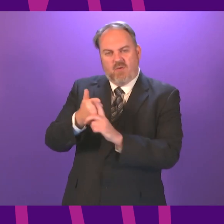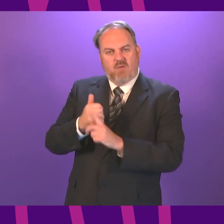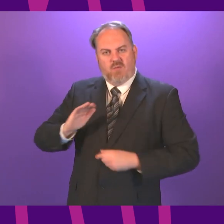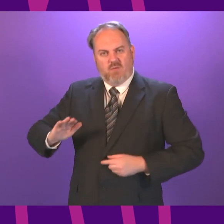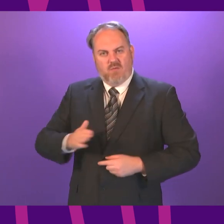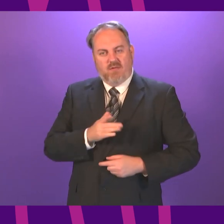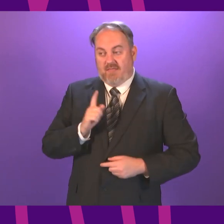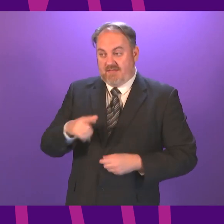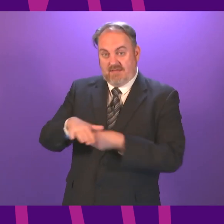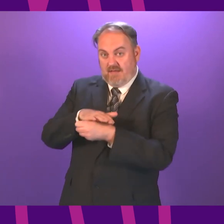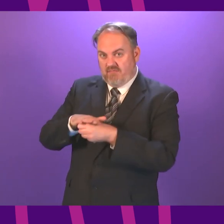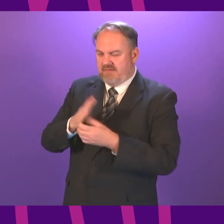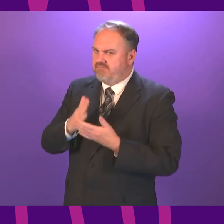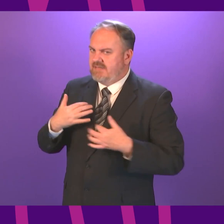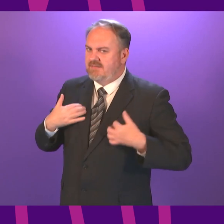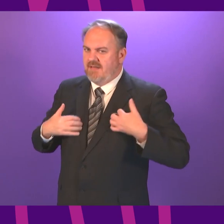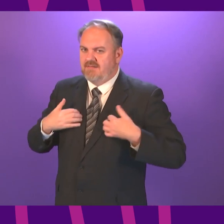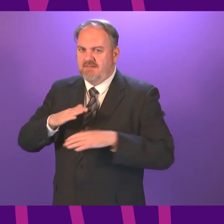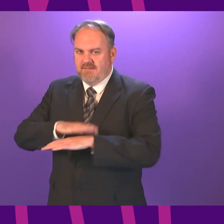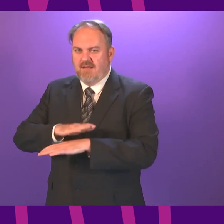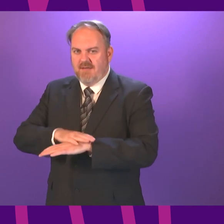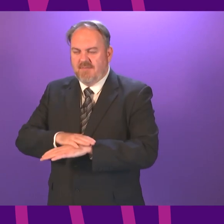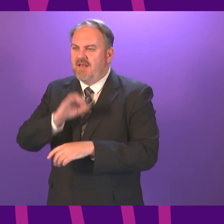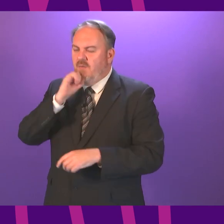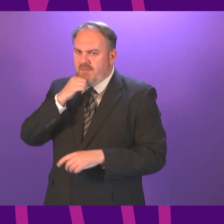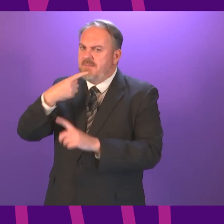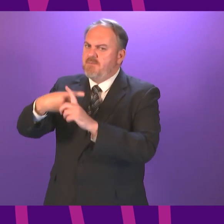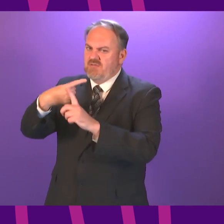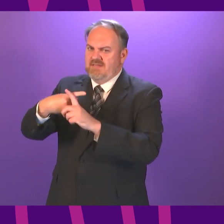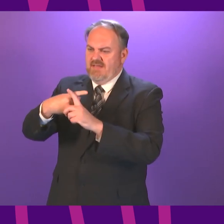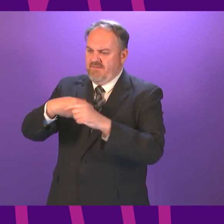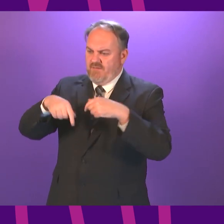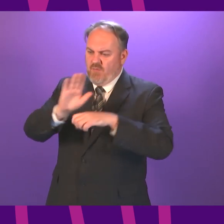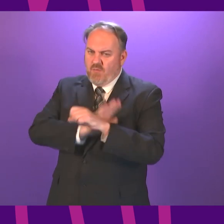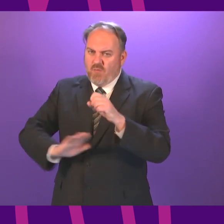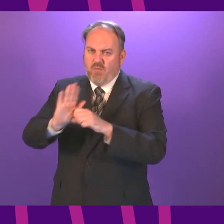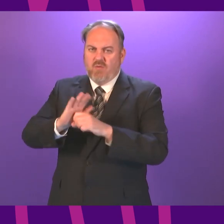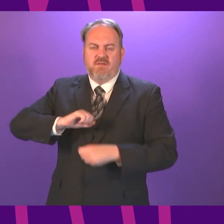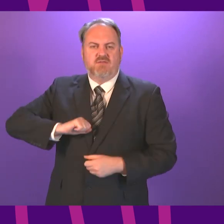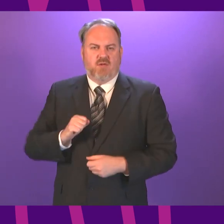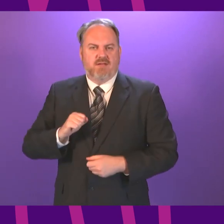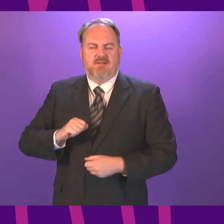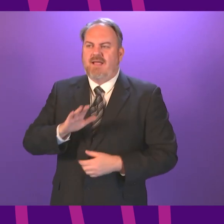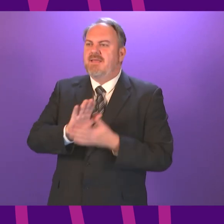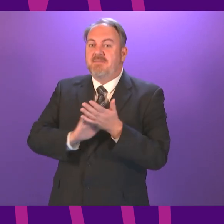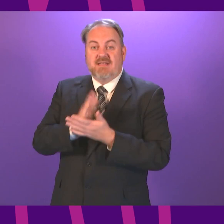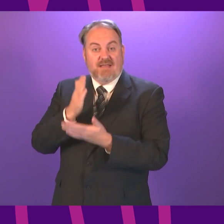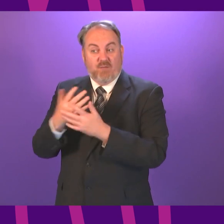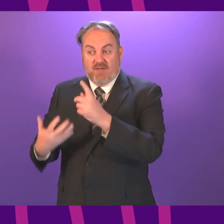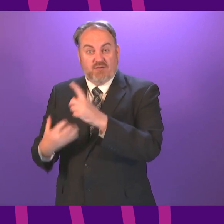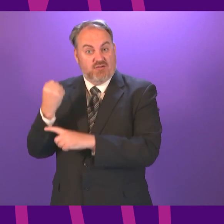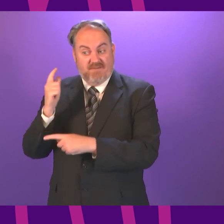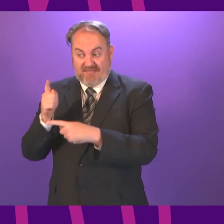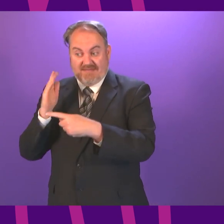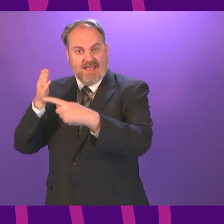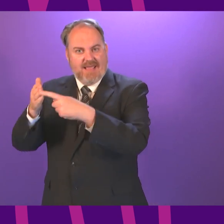one that will bring a lot of benefits for Scotland and one that if we do it right gives Scotland a competitive edge in the global